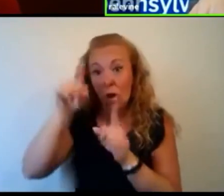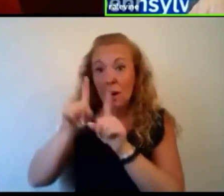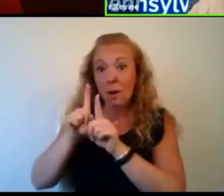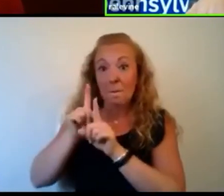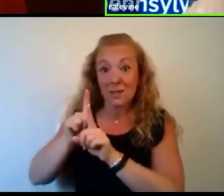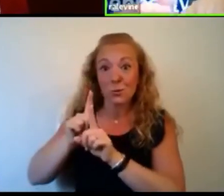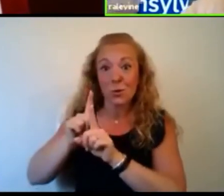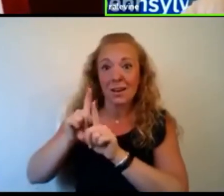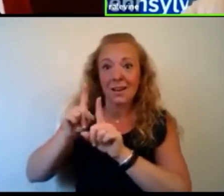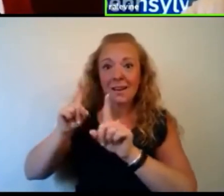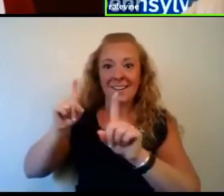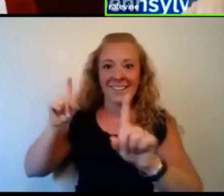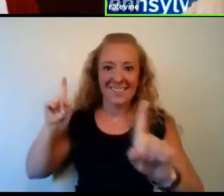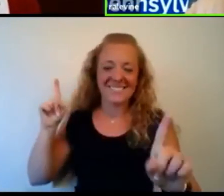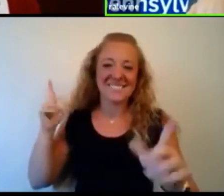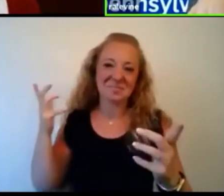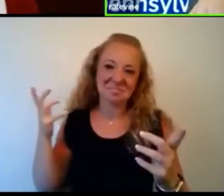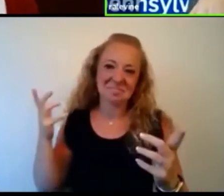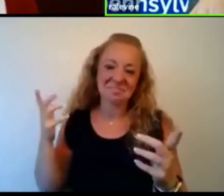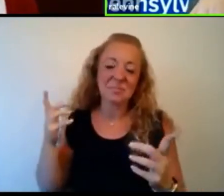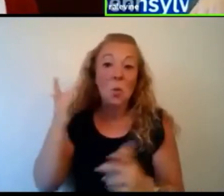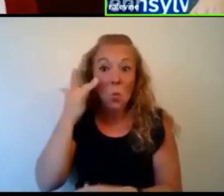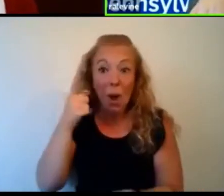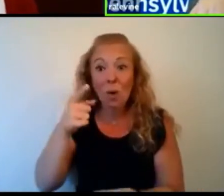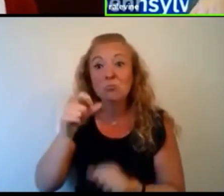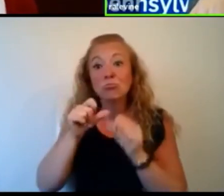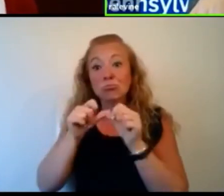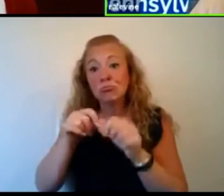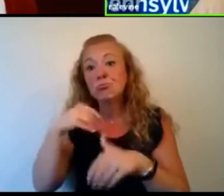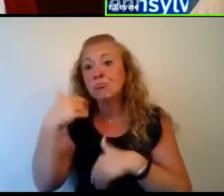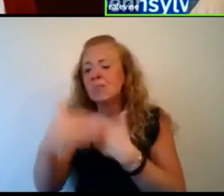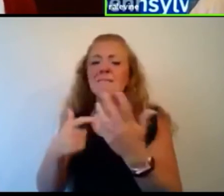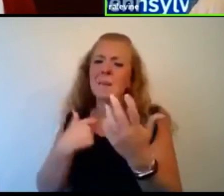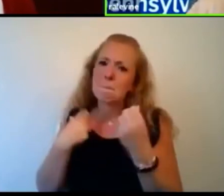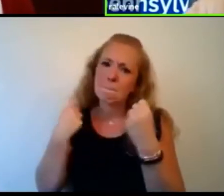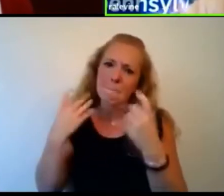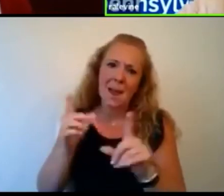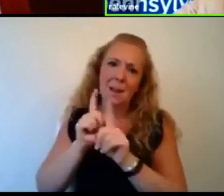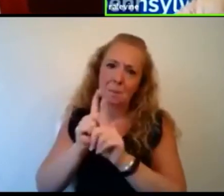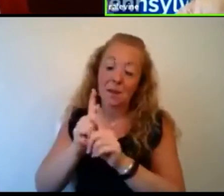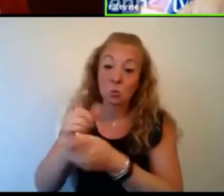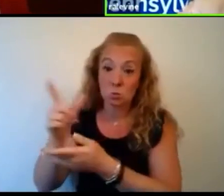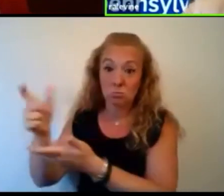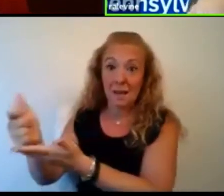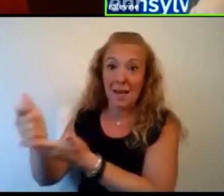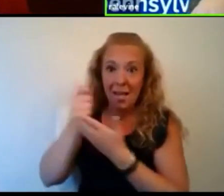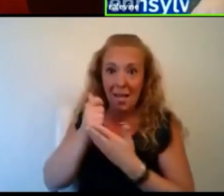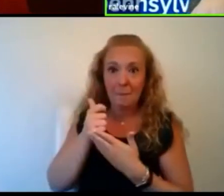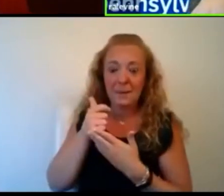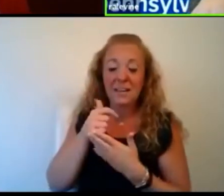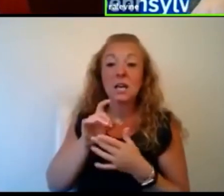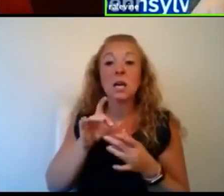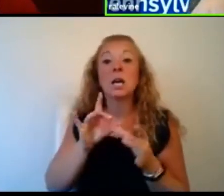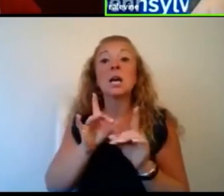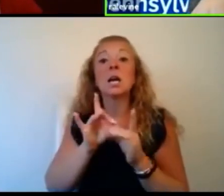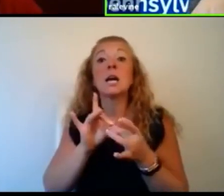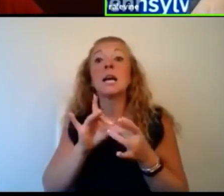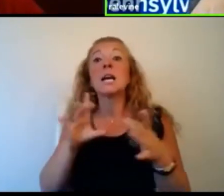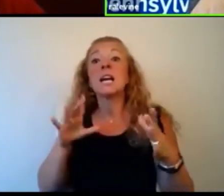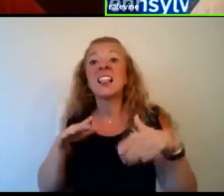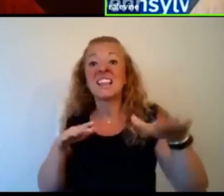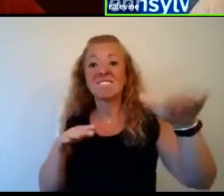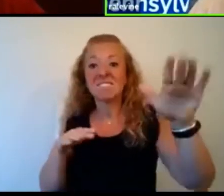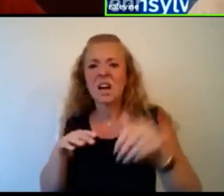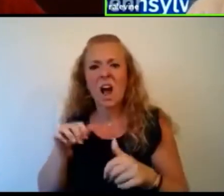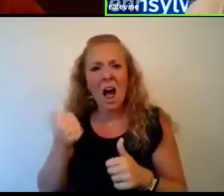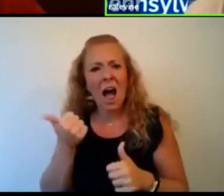because as you progress through, uh, and I've had a number of mentors who, who helped me leave. And I've had a number of mentors who said, how